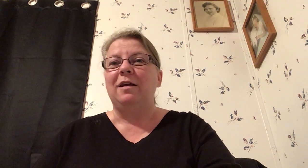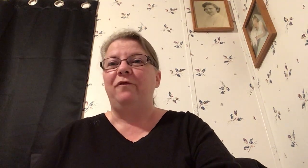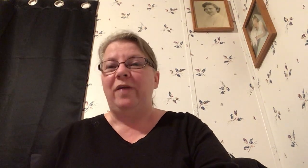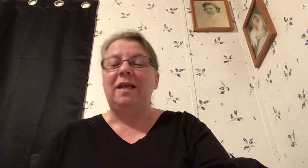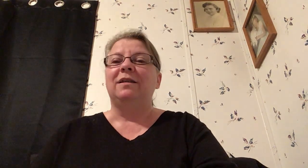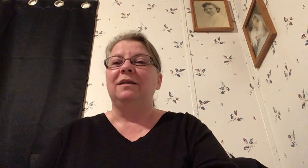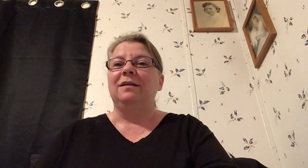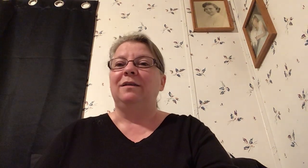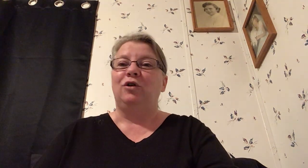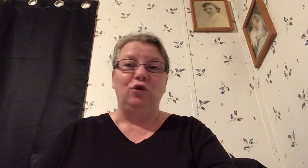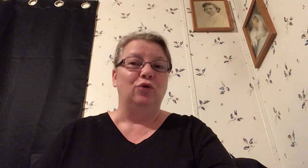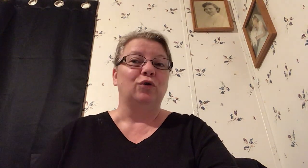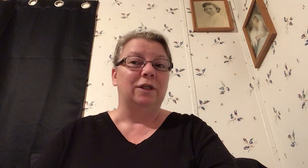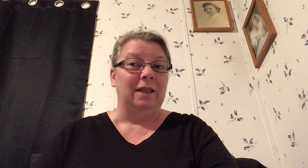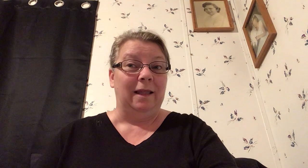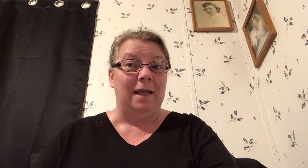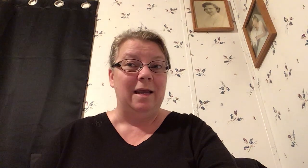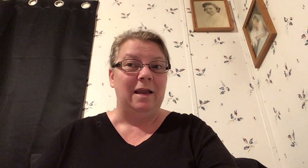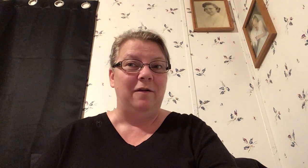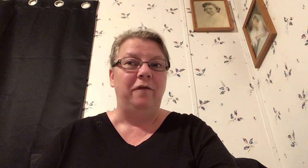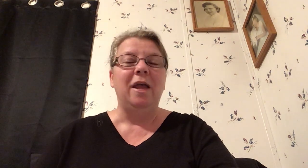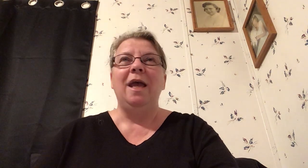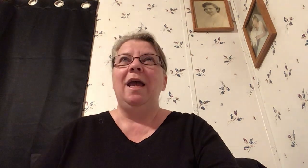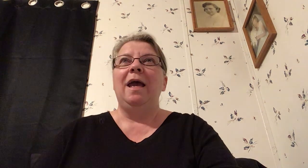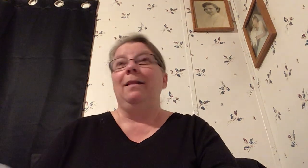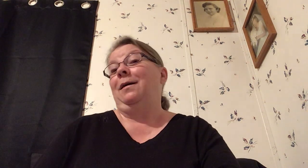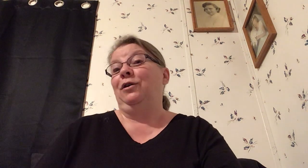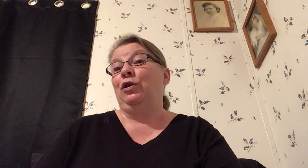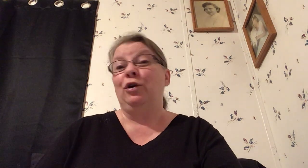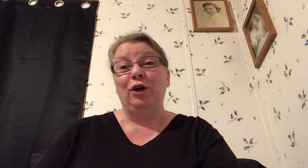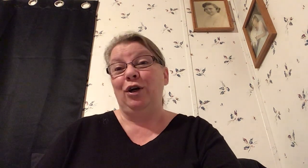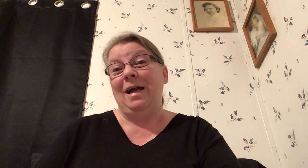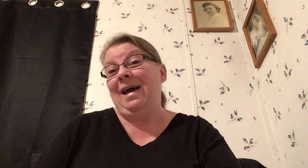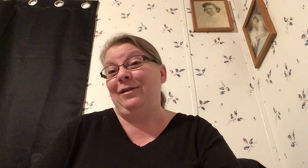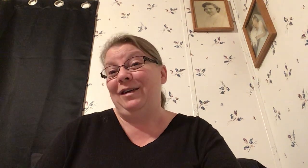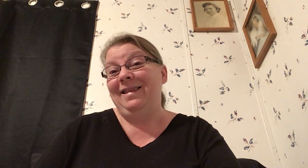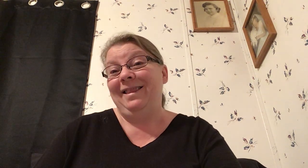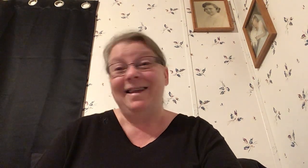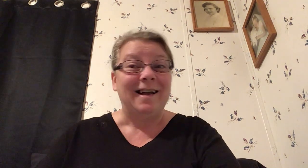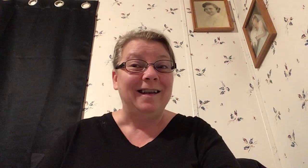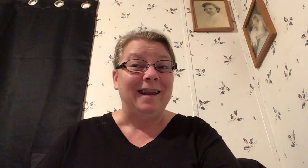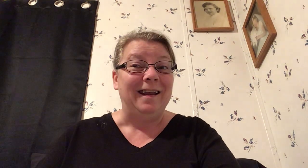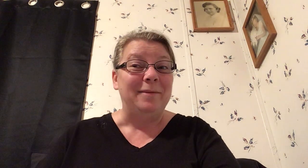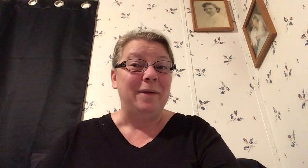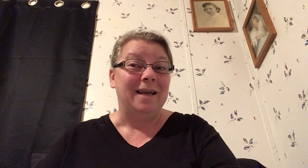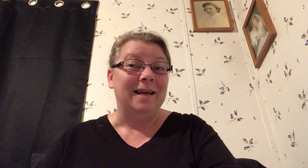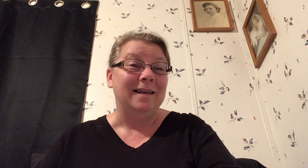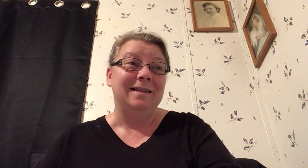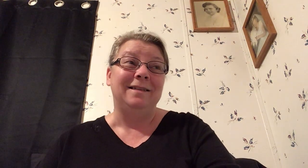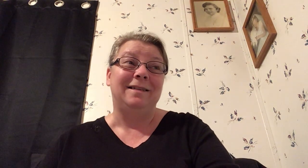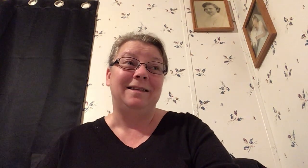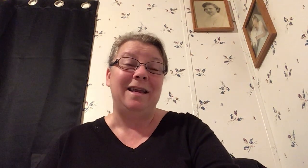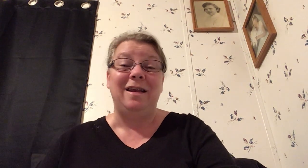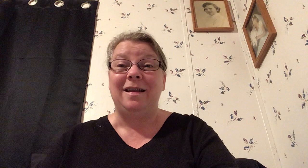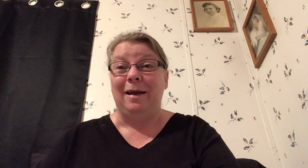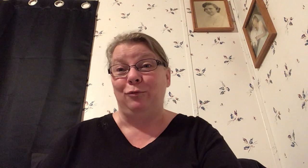advances to your slave and then turning around and lying because he kept